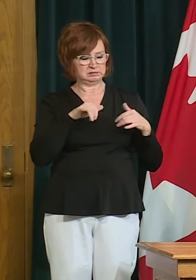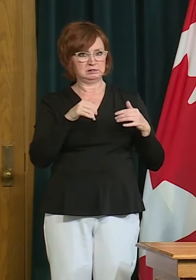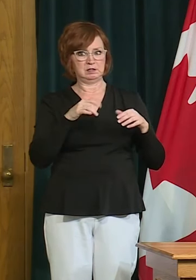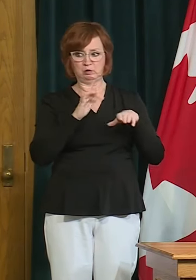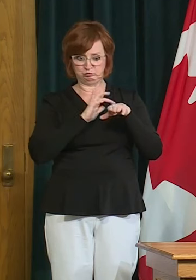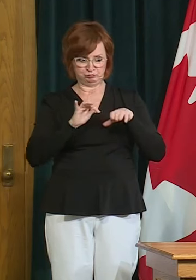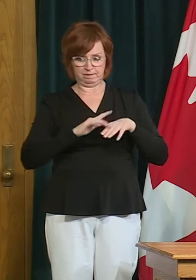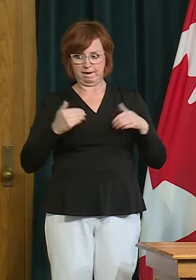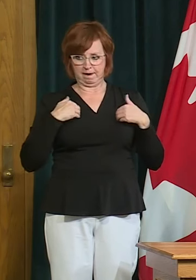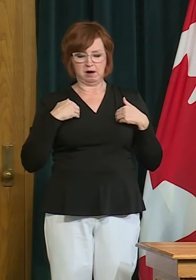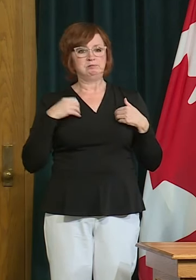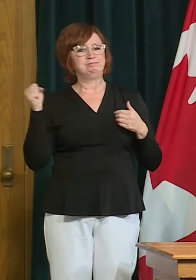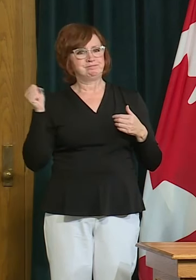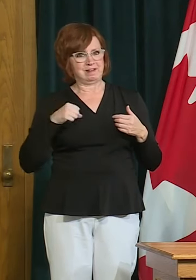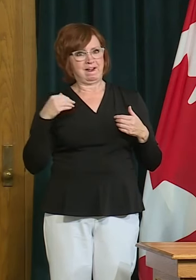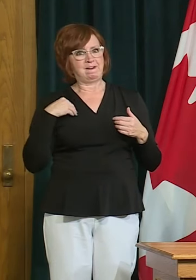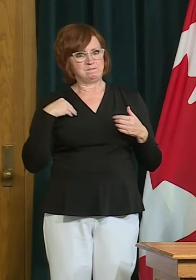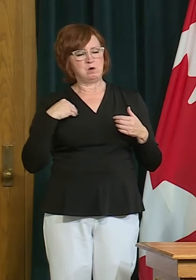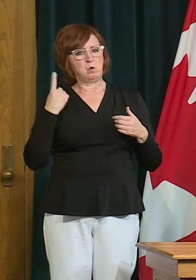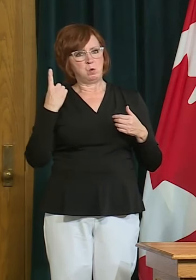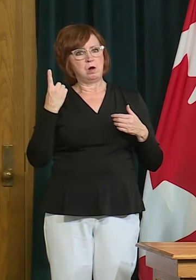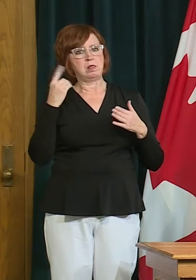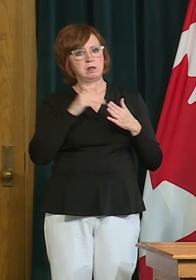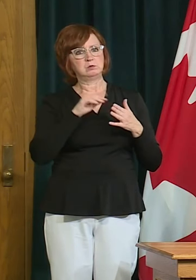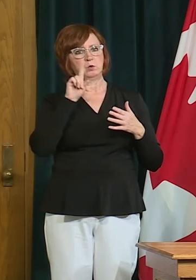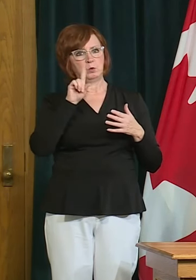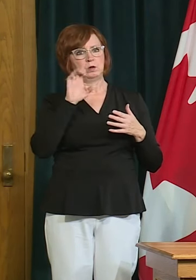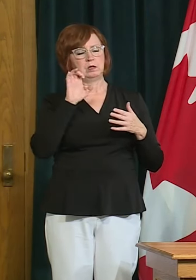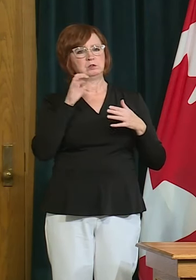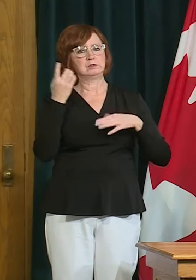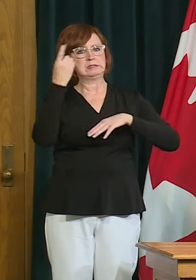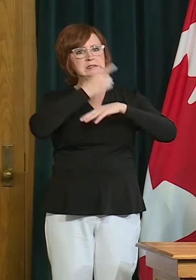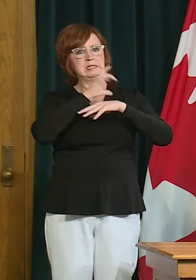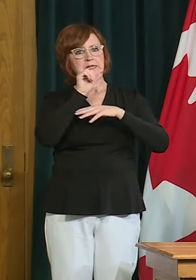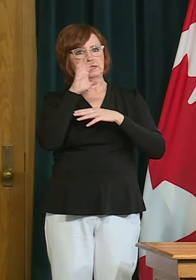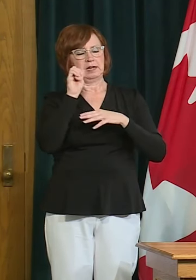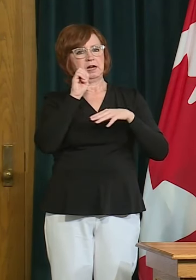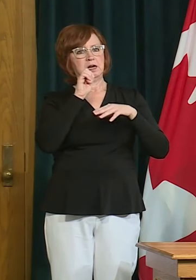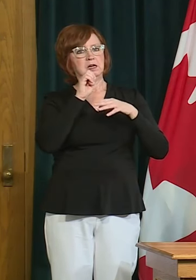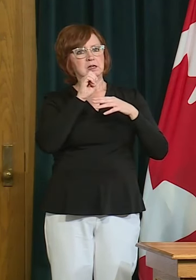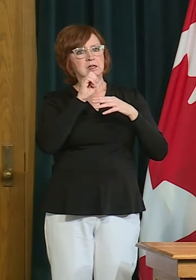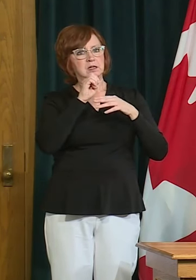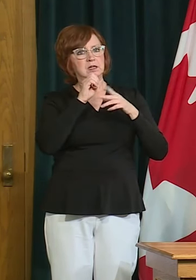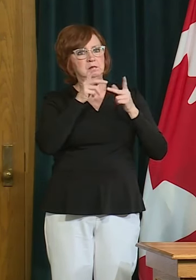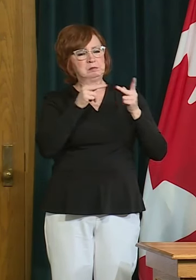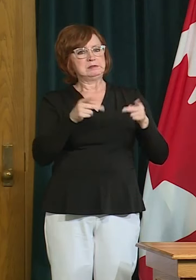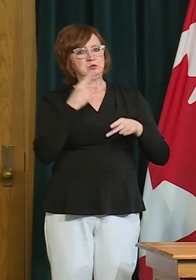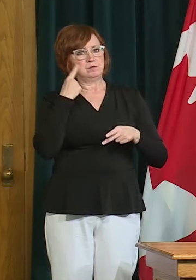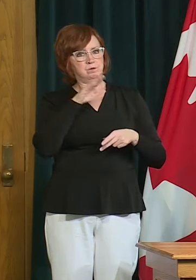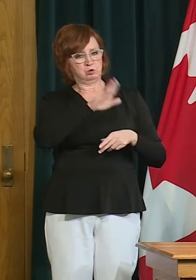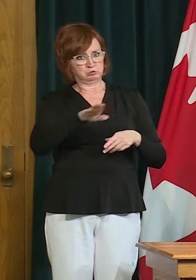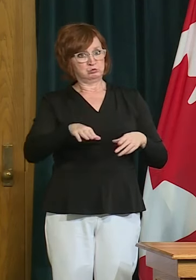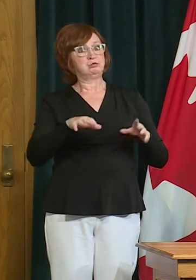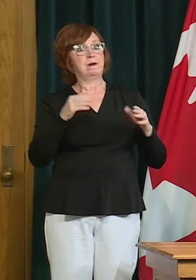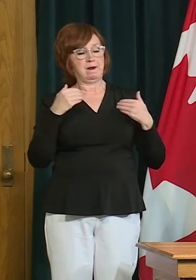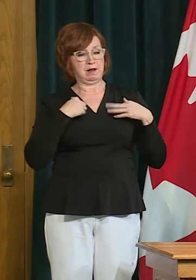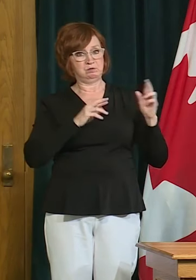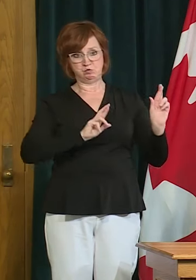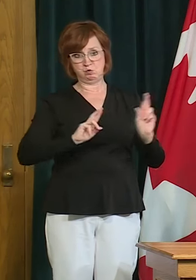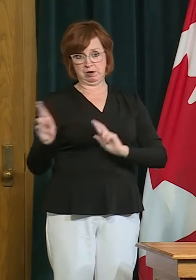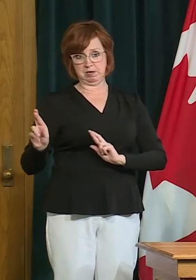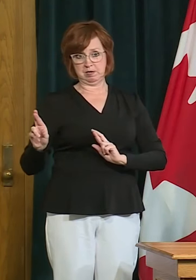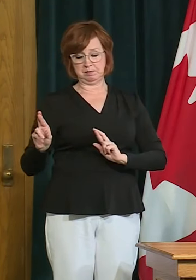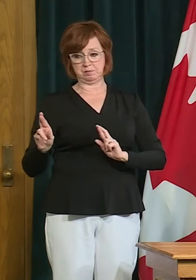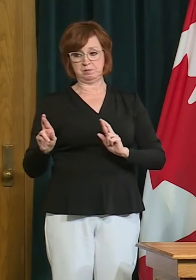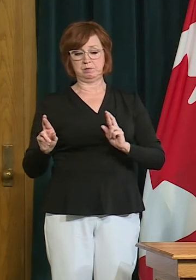1100 uh 1100 uh child care places that are open and and uh people can utilize those uh for for